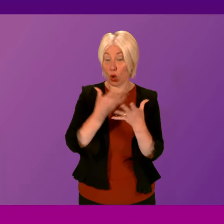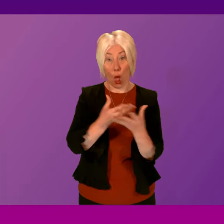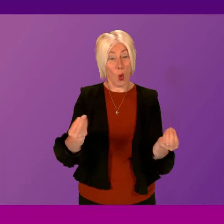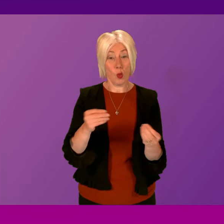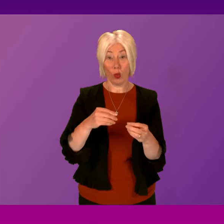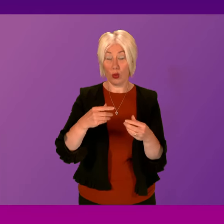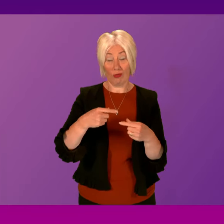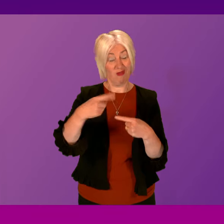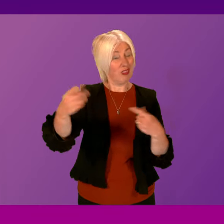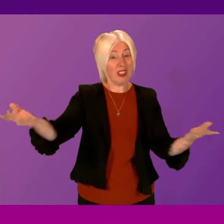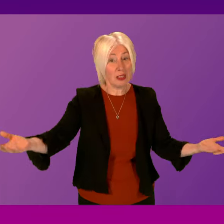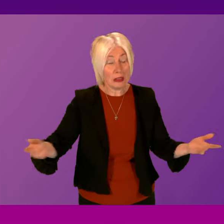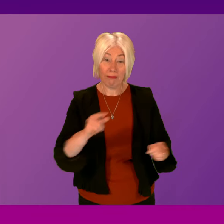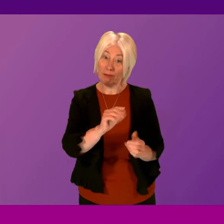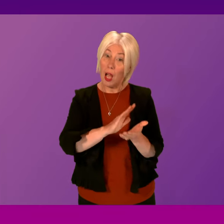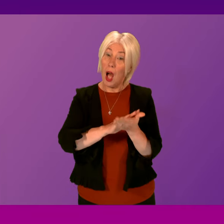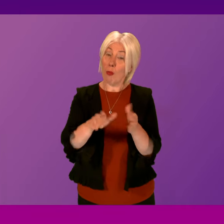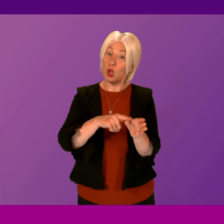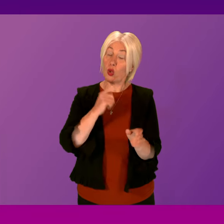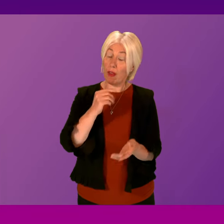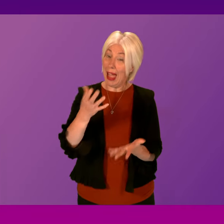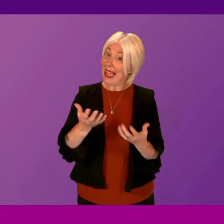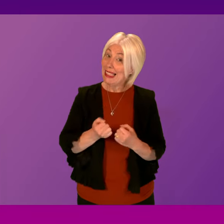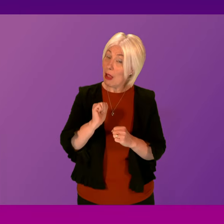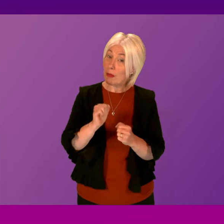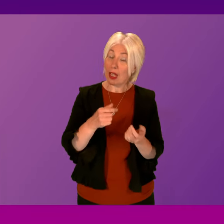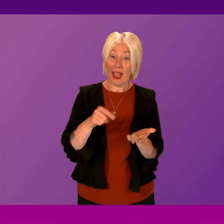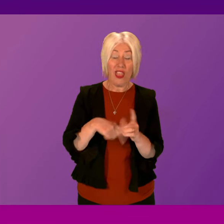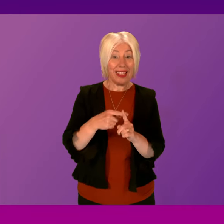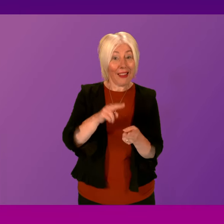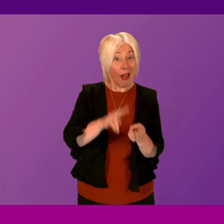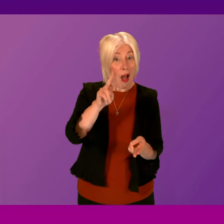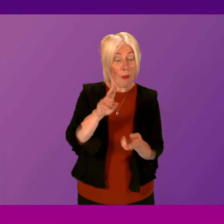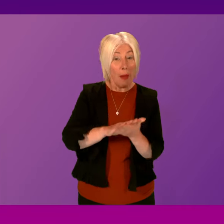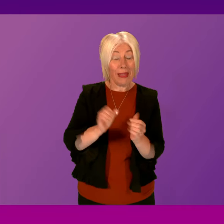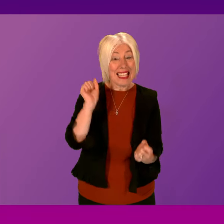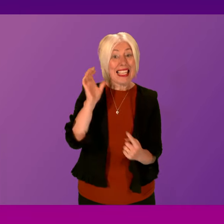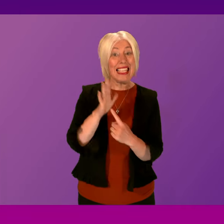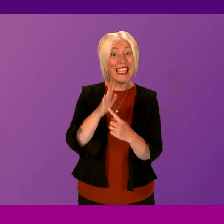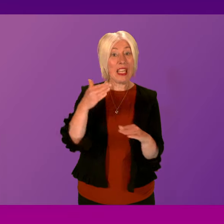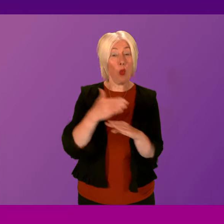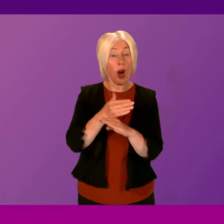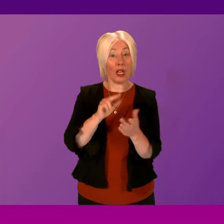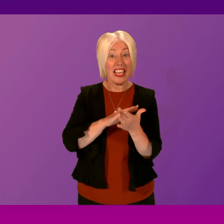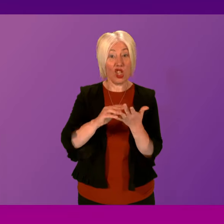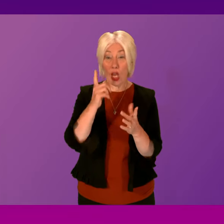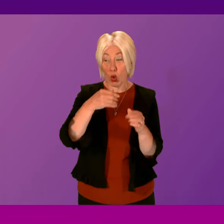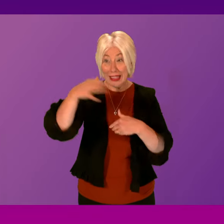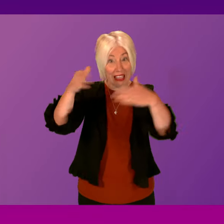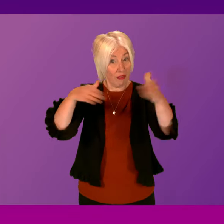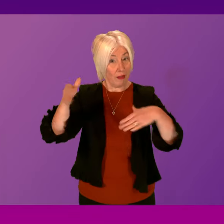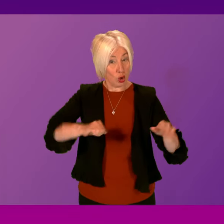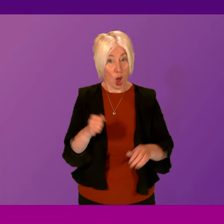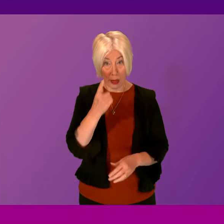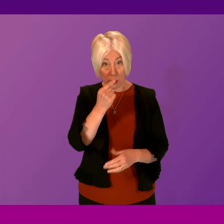Does Hamza Youssef accept his tax hikes could force key workers out of Scotland's NHS? The First Minister.